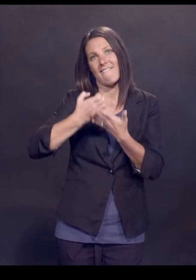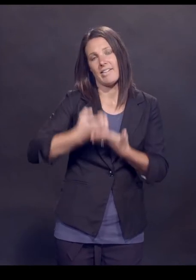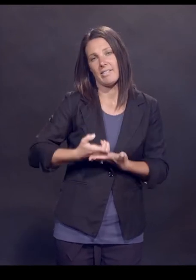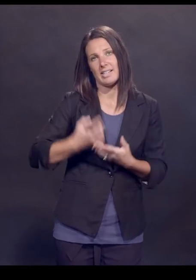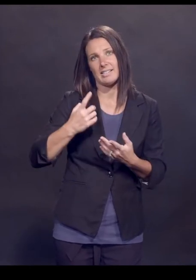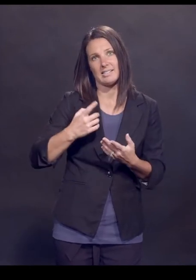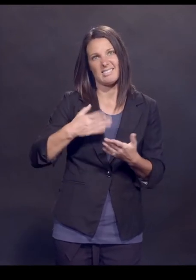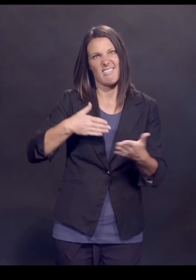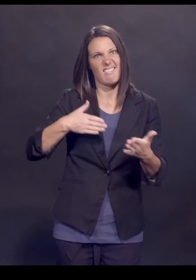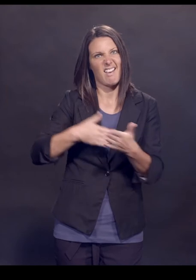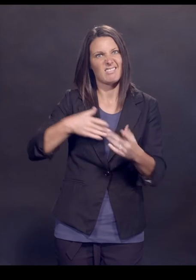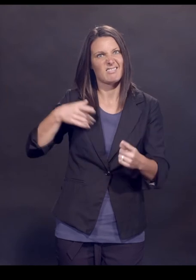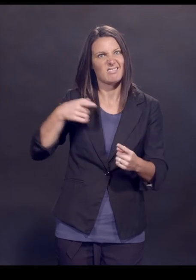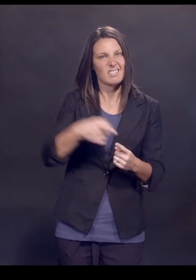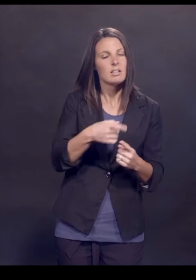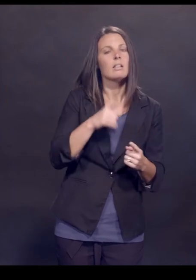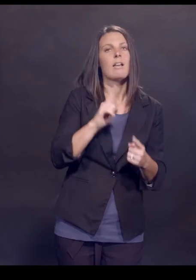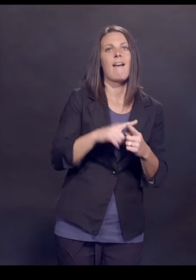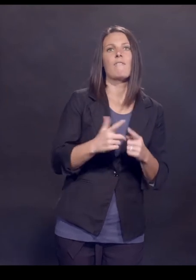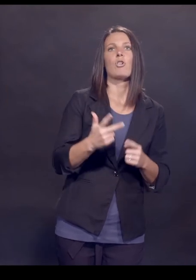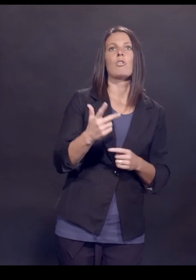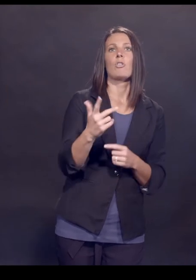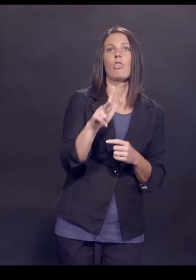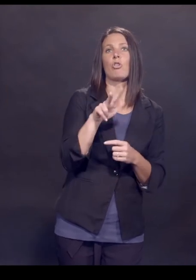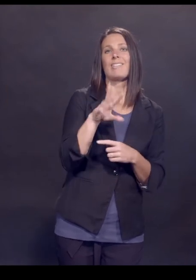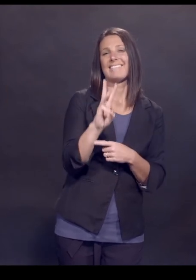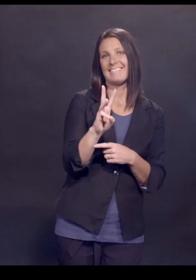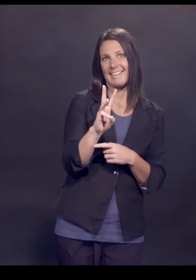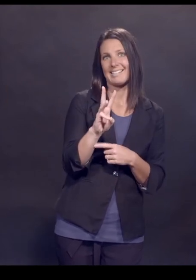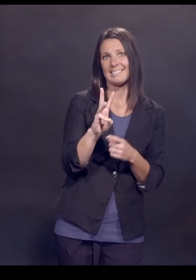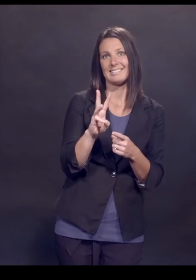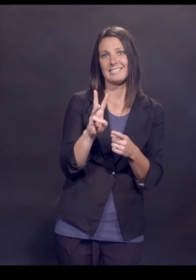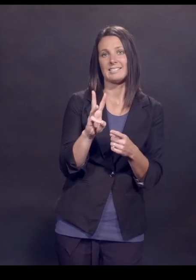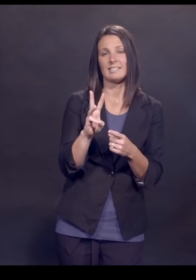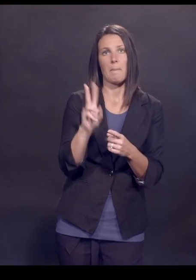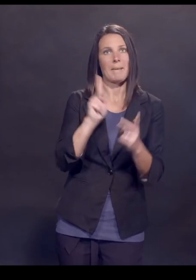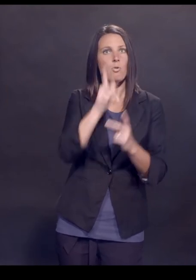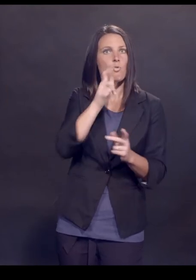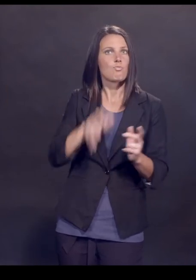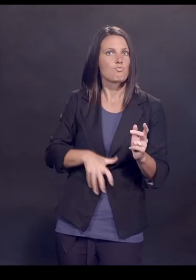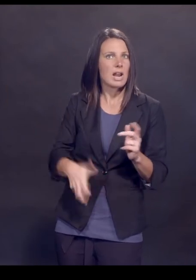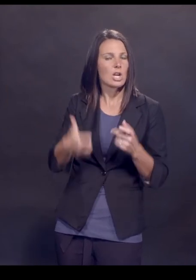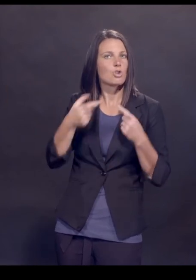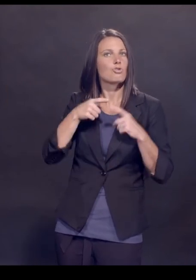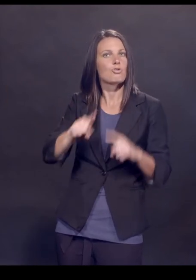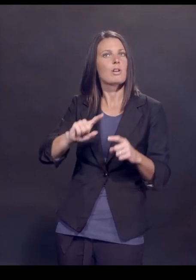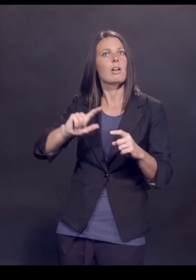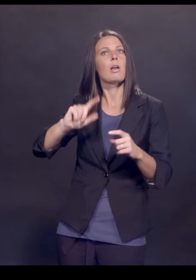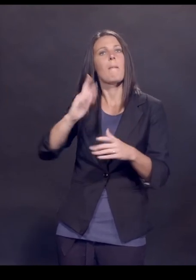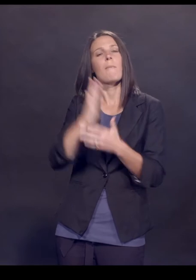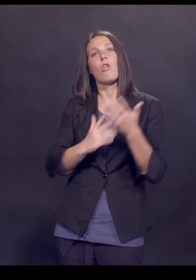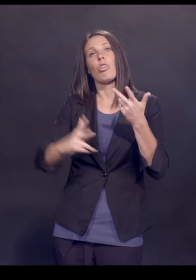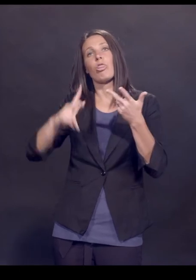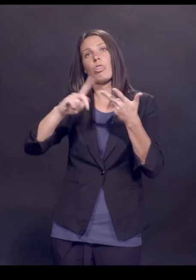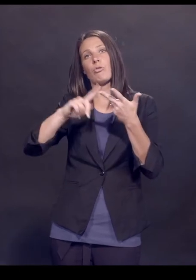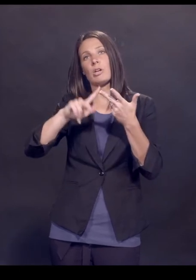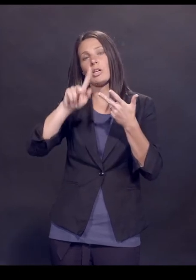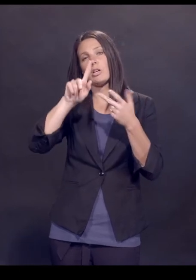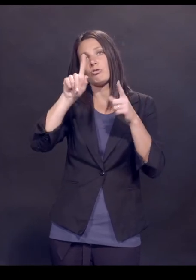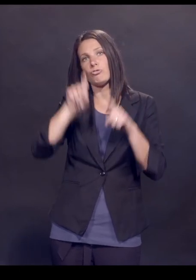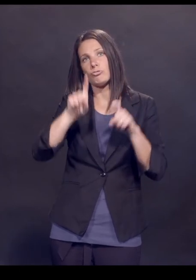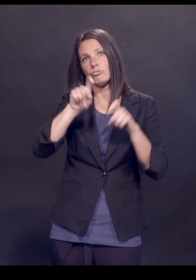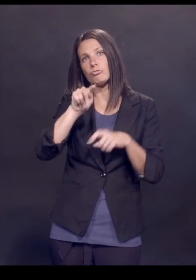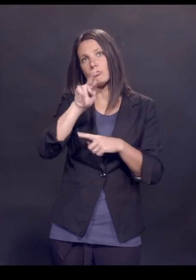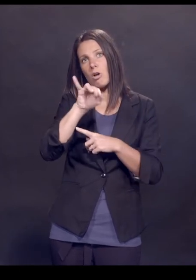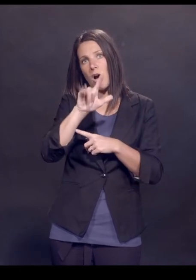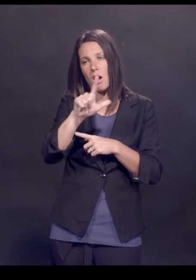against this was that there were three dozen pregnancies during the phase three trials. So remember, the phase three trials are done where tens